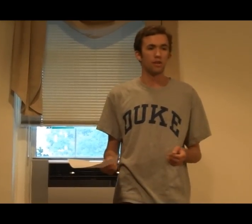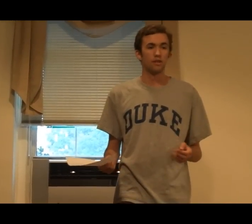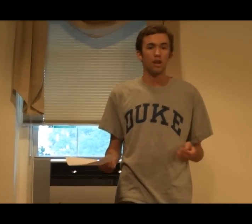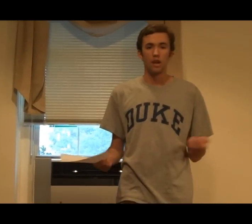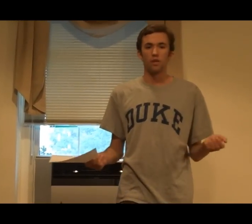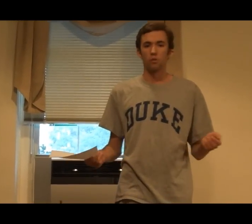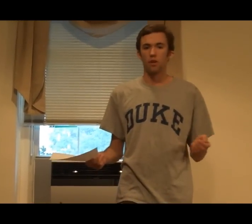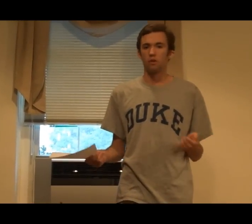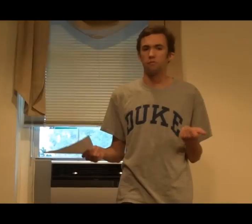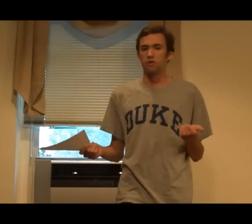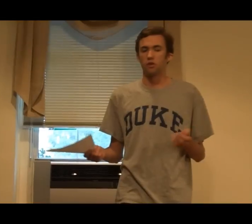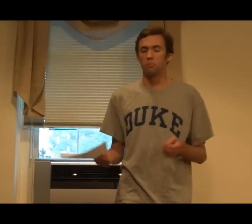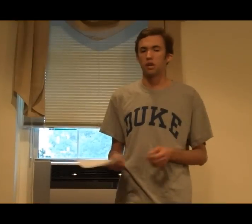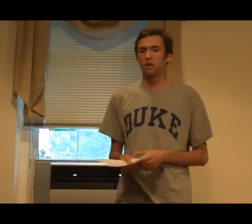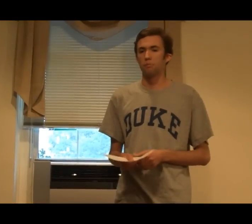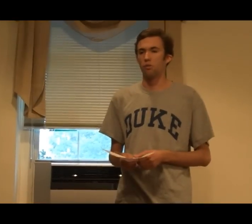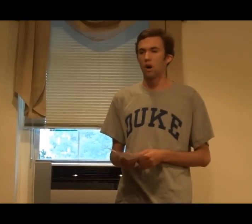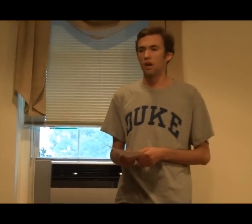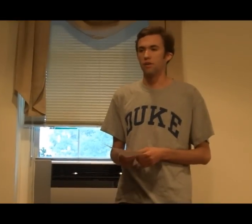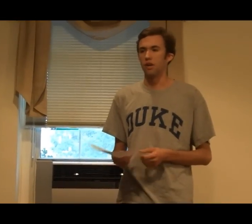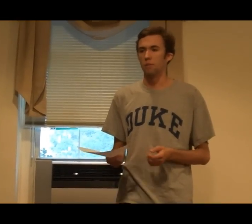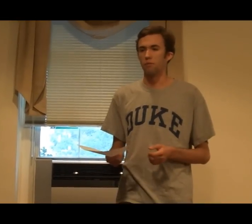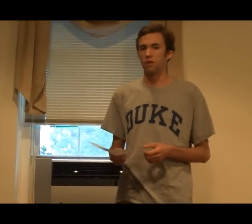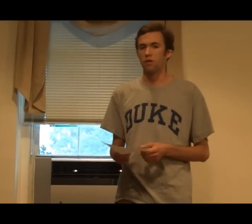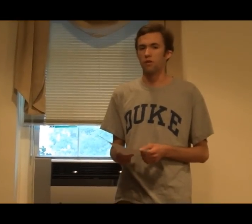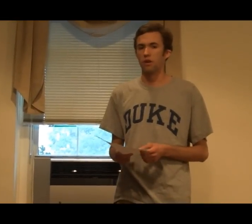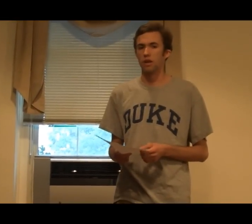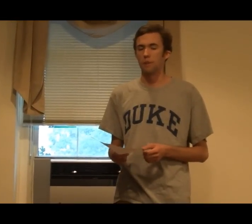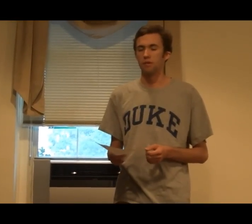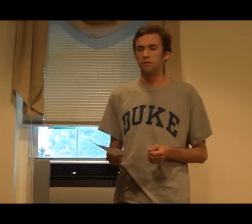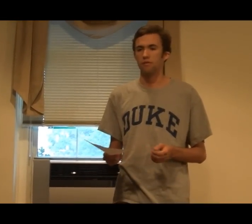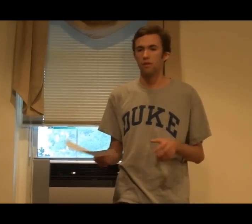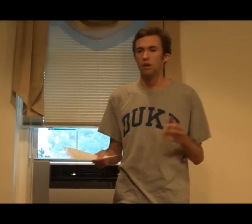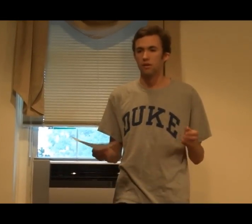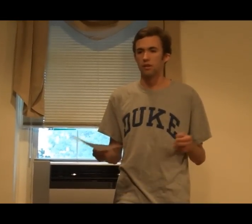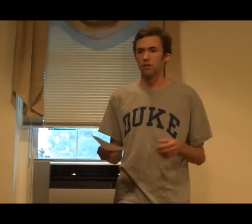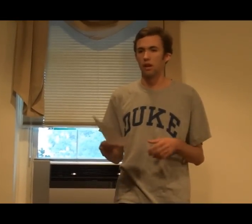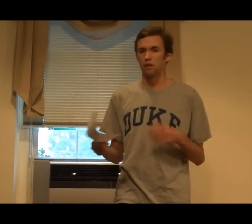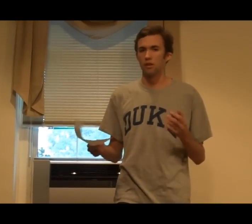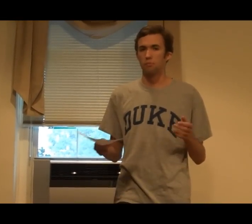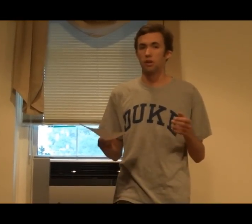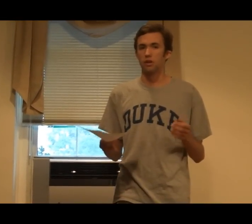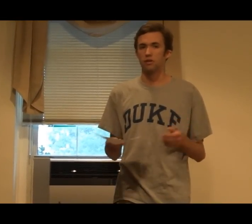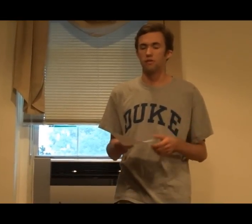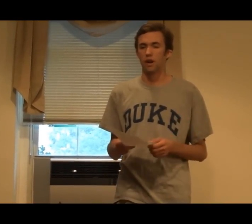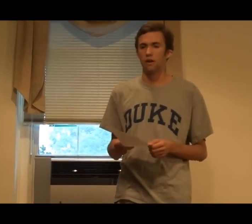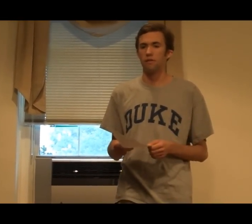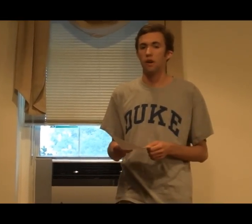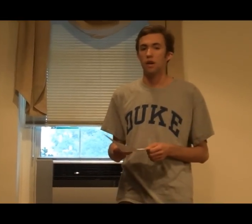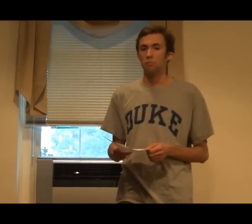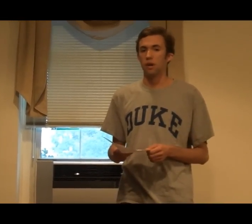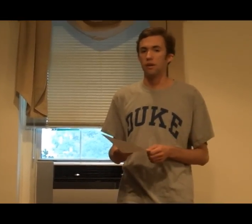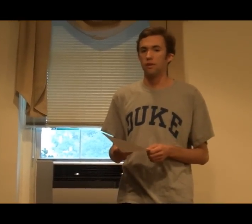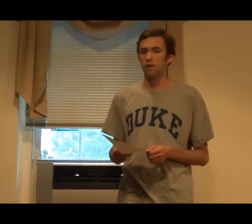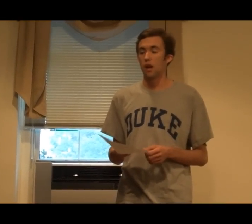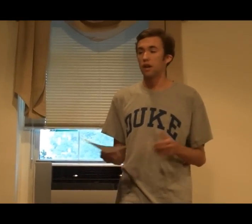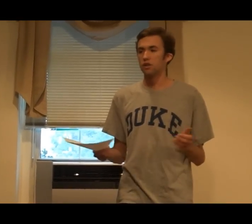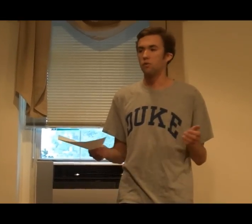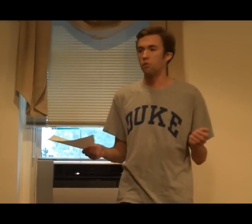if they were, they would have surely picked it up in the wild to help for their own adaptive ability to survive. But actually, we